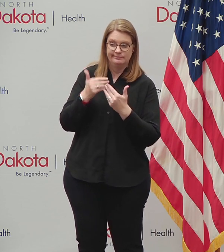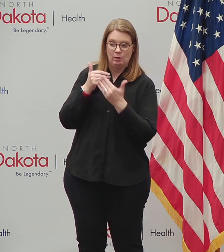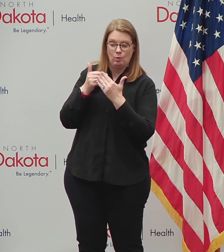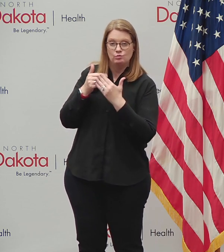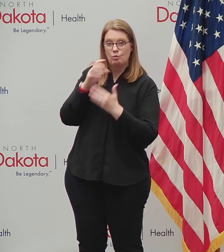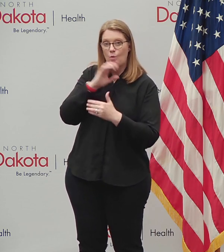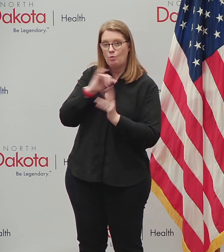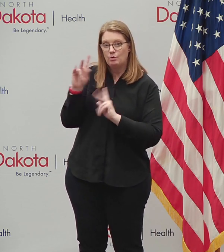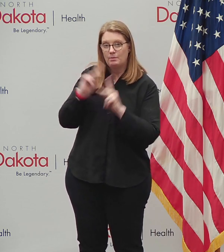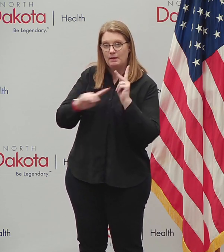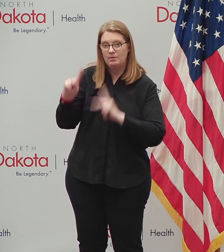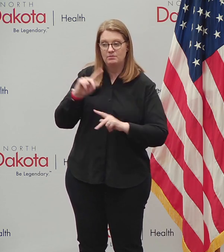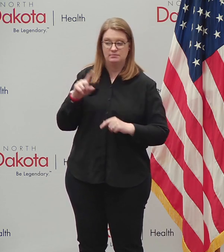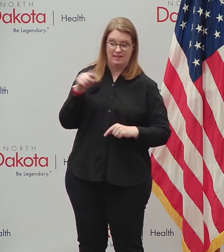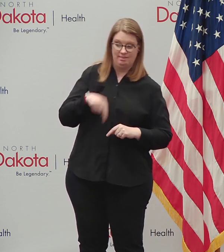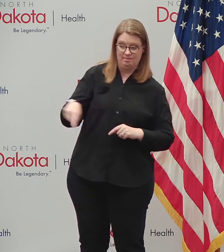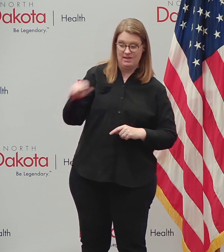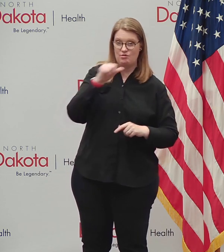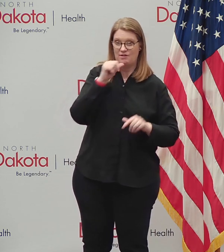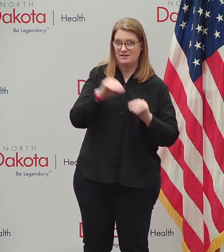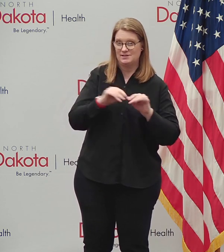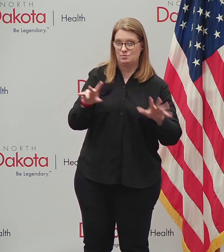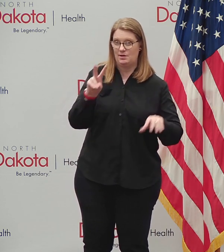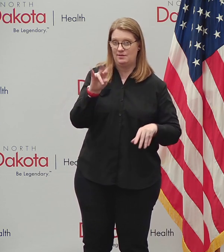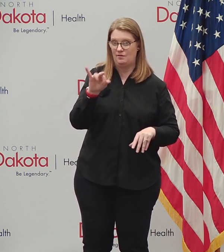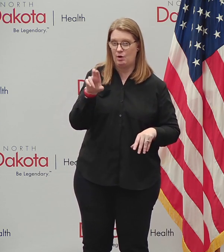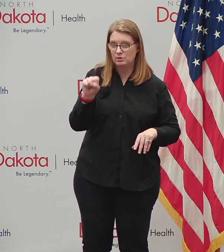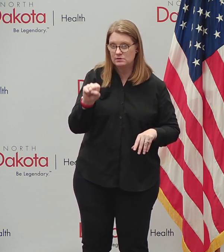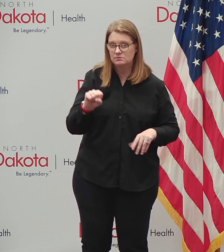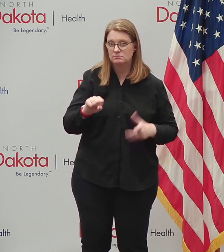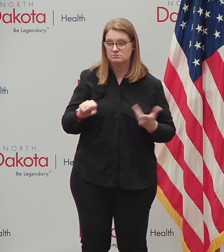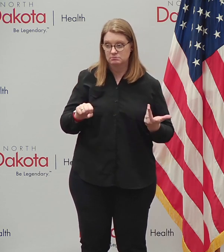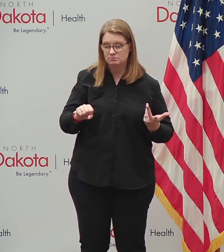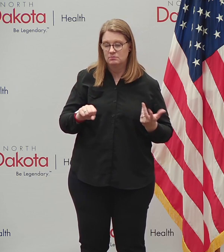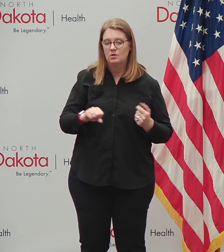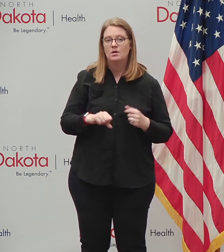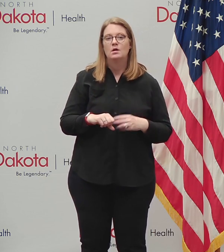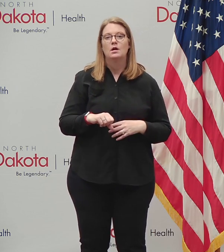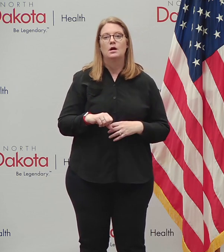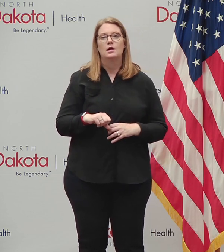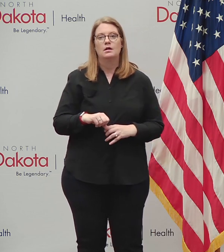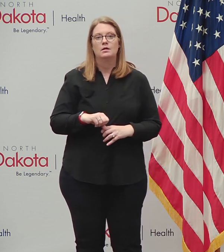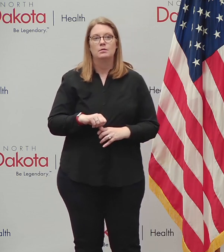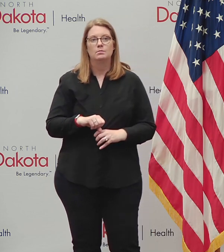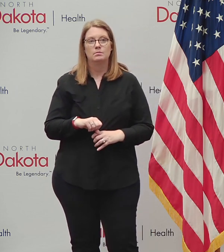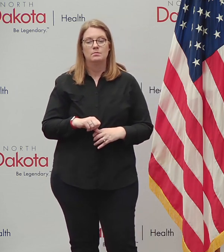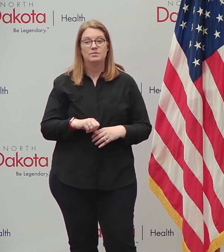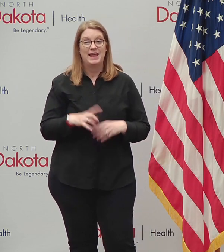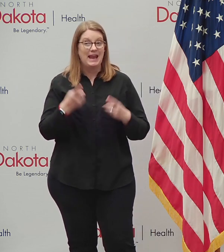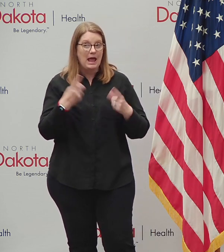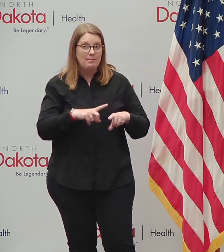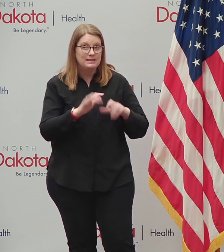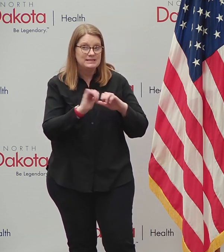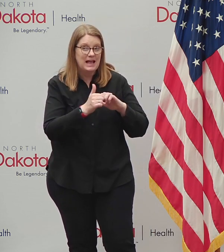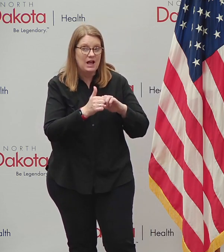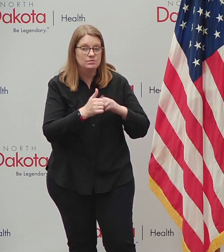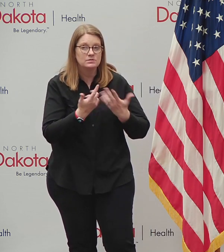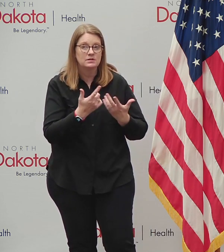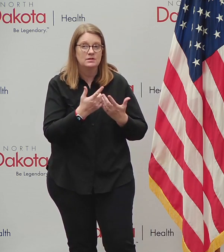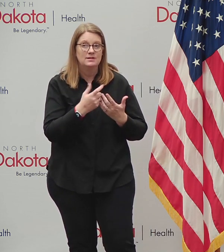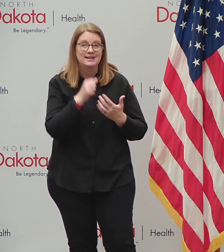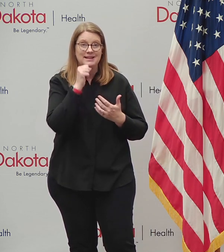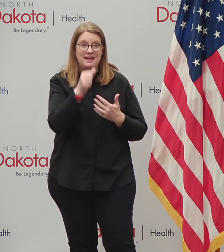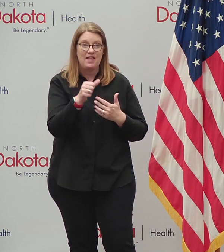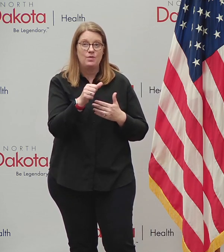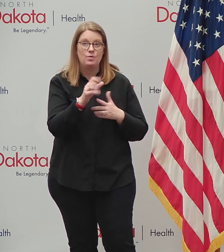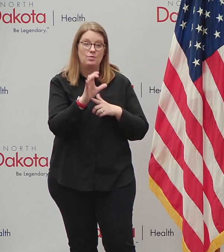people are not spreading the virus. Uh, and so in, in, in, and the only way you can get that to happen, uh, is not through enforcement. That's